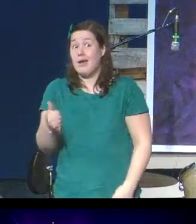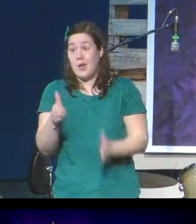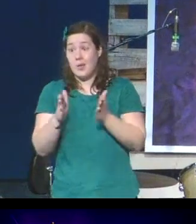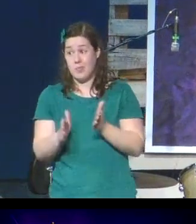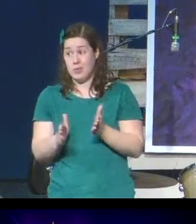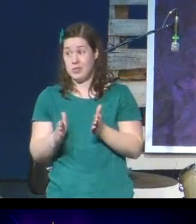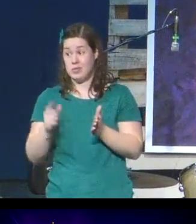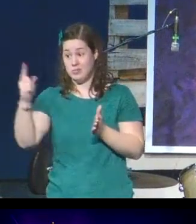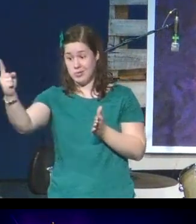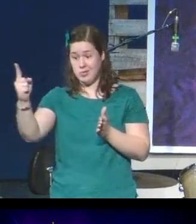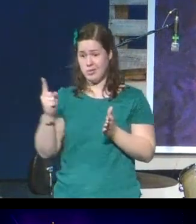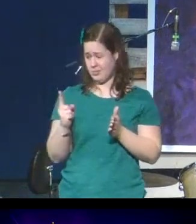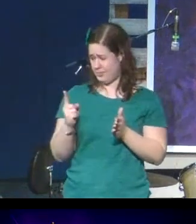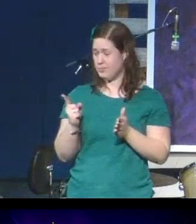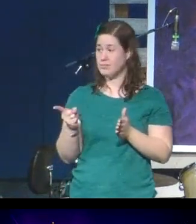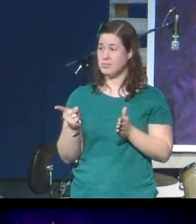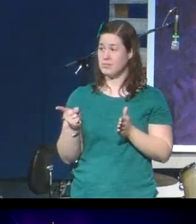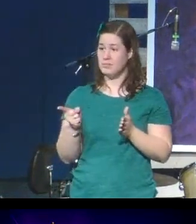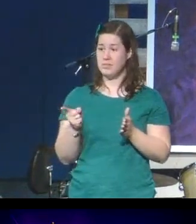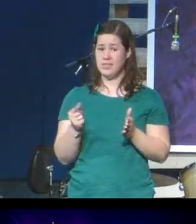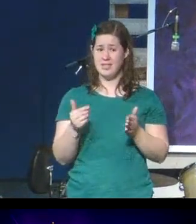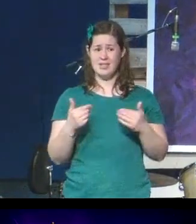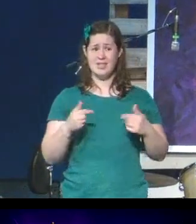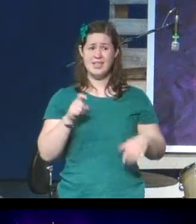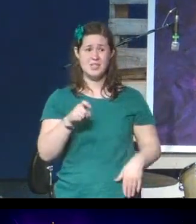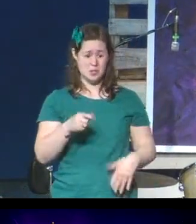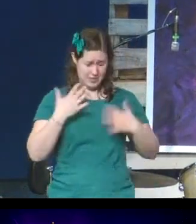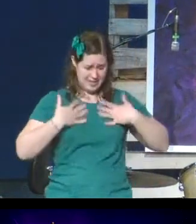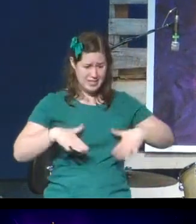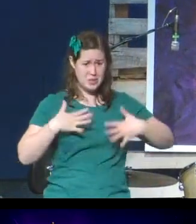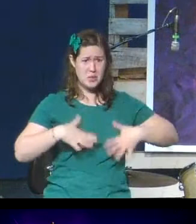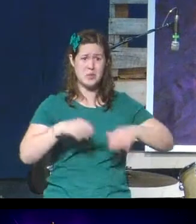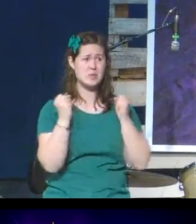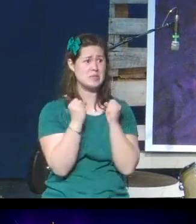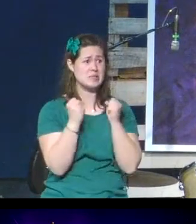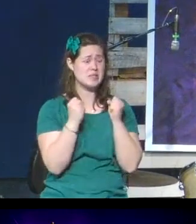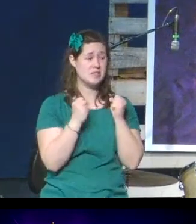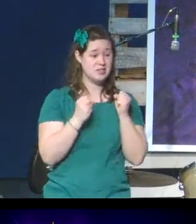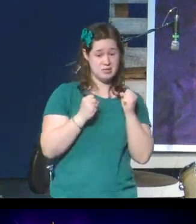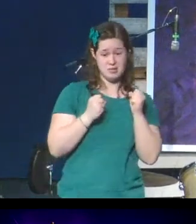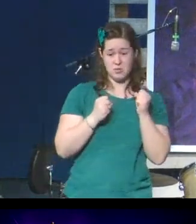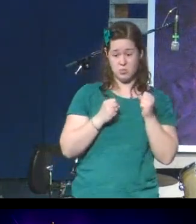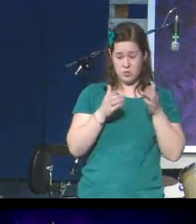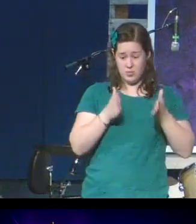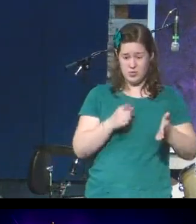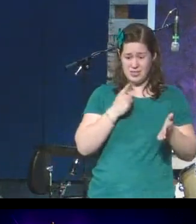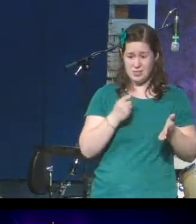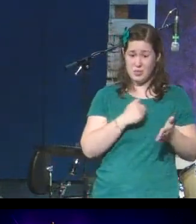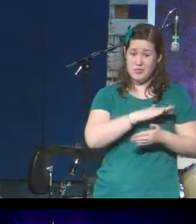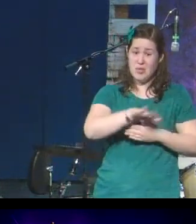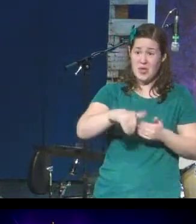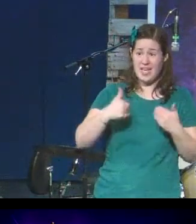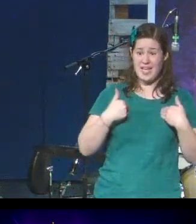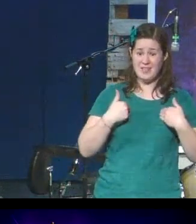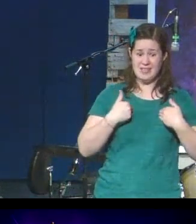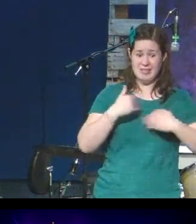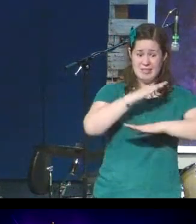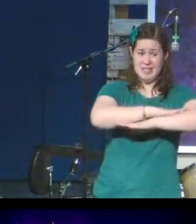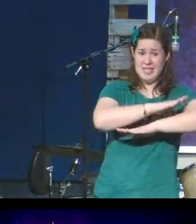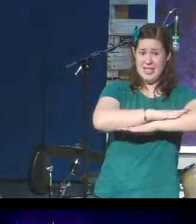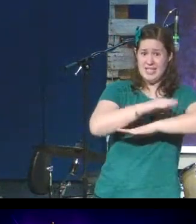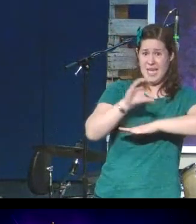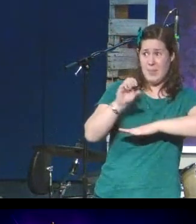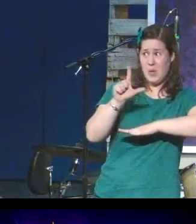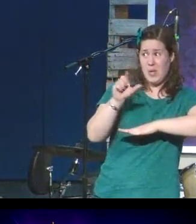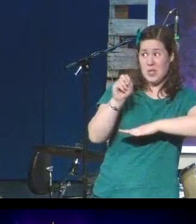to wear because it's so cold. And the person thinks, Well, all I really have is this tablecloth. It's kind of thick. I mean, was